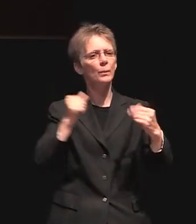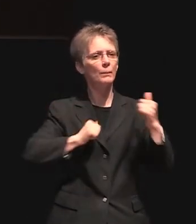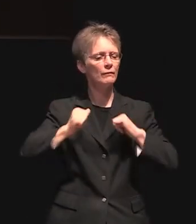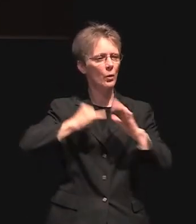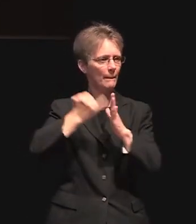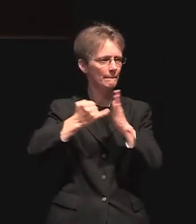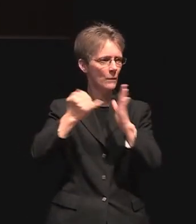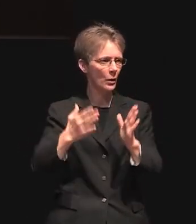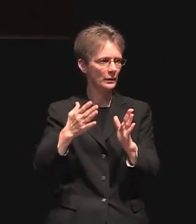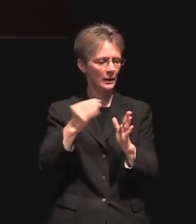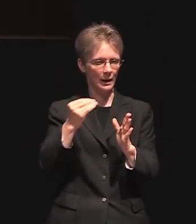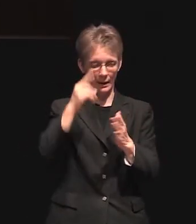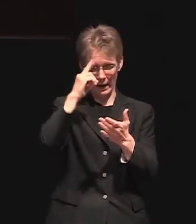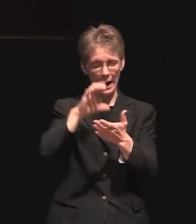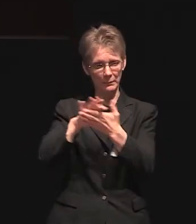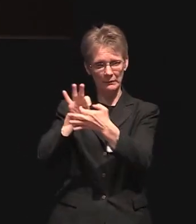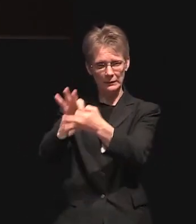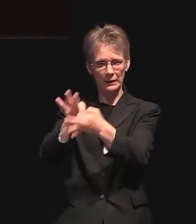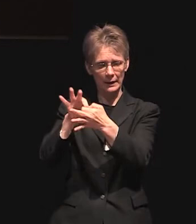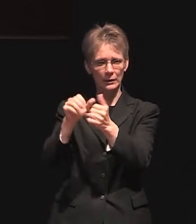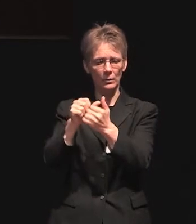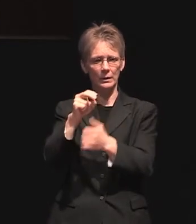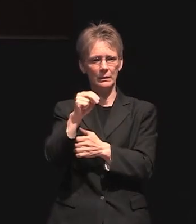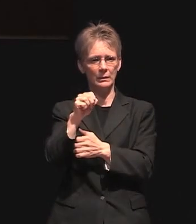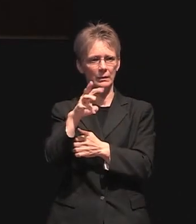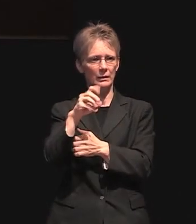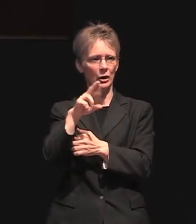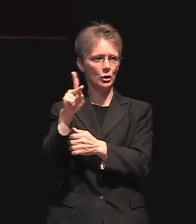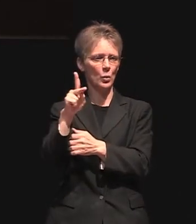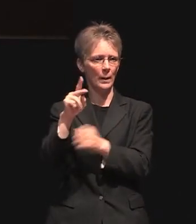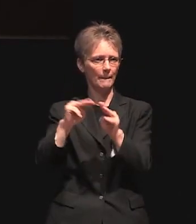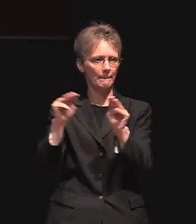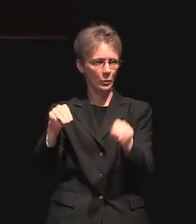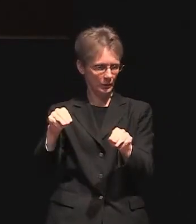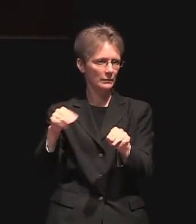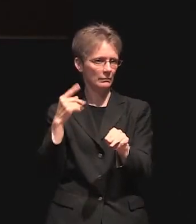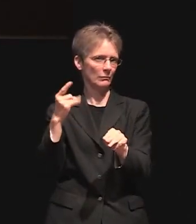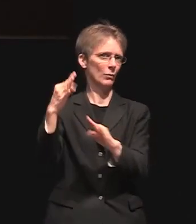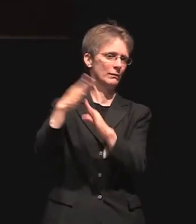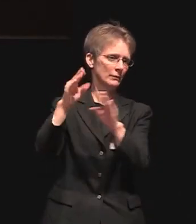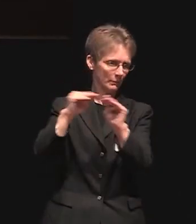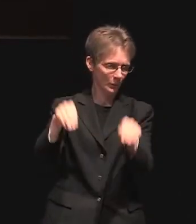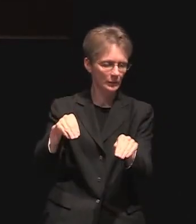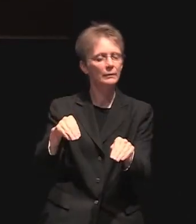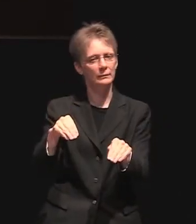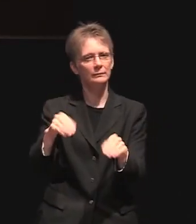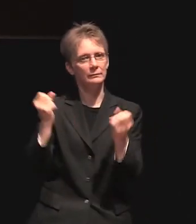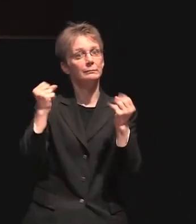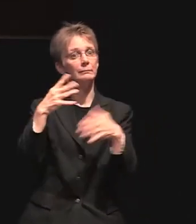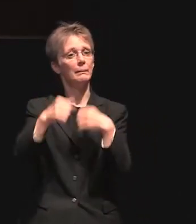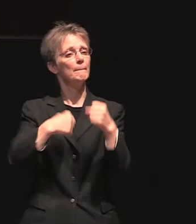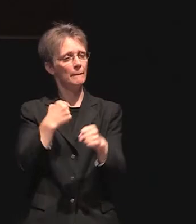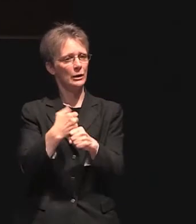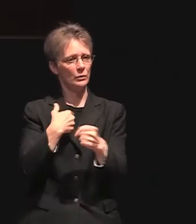associated with the newark museum one of this country's great art museums and i was honored for many years to serve as a trustee of